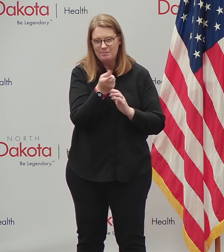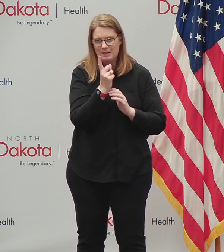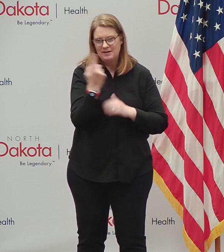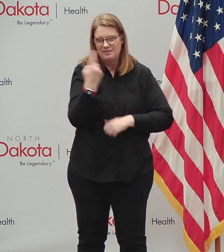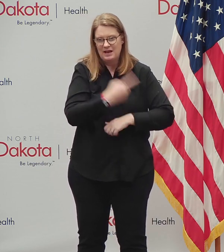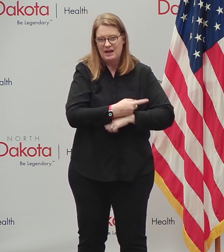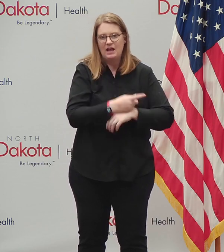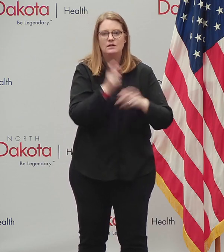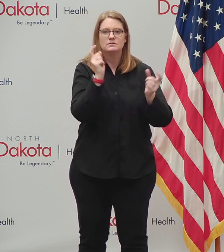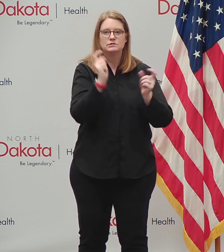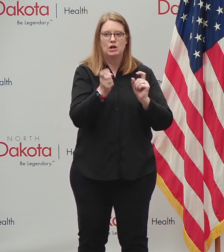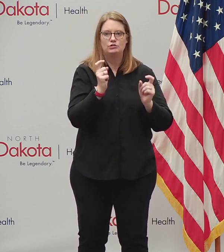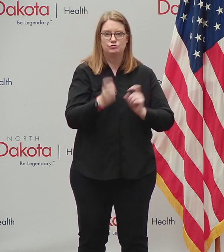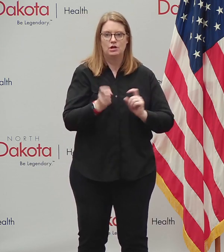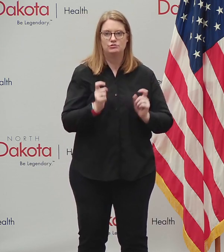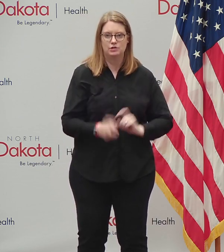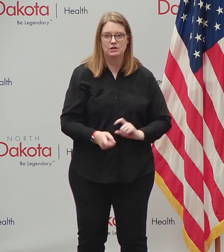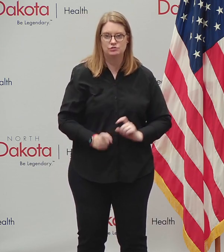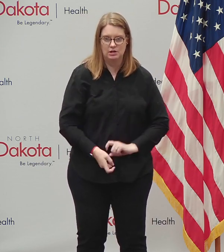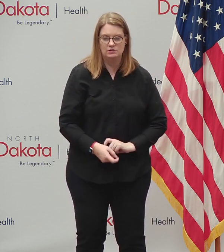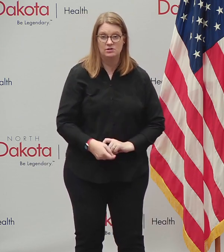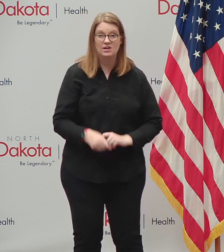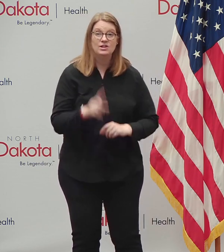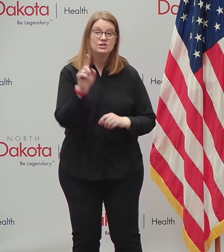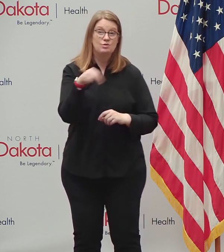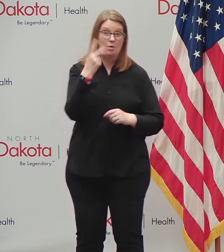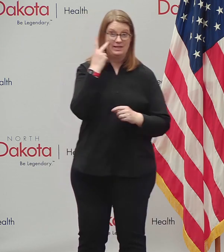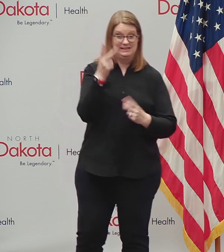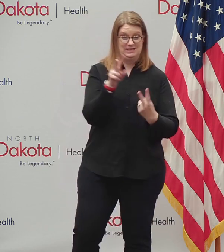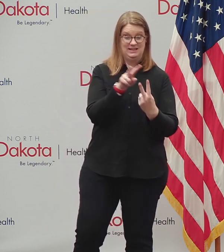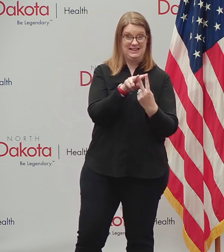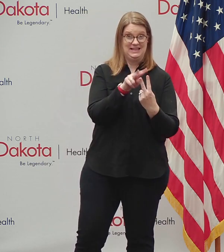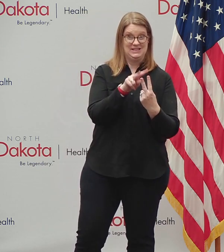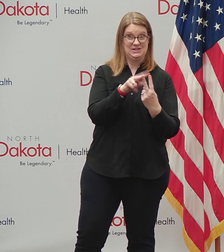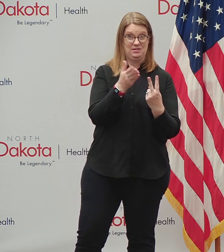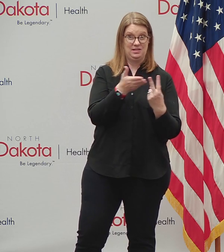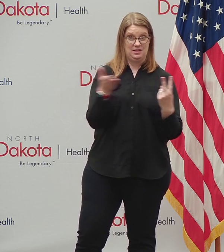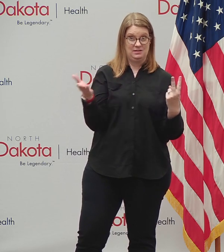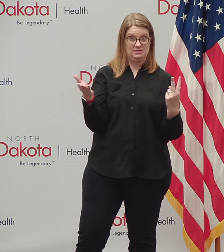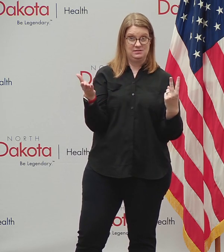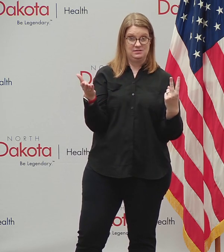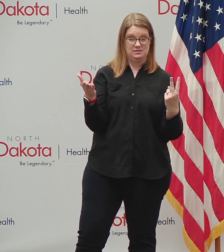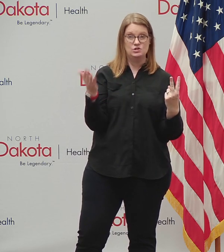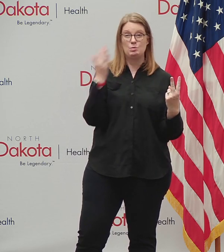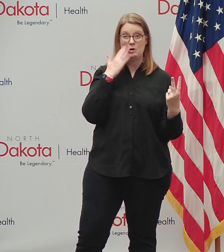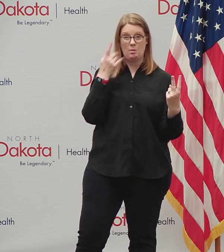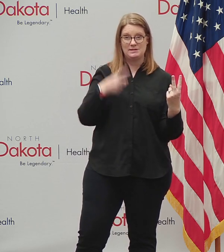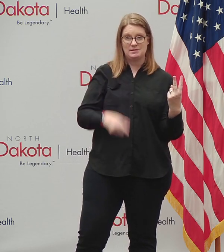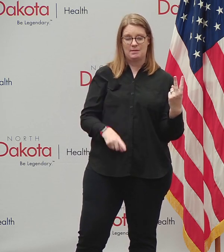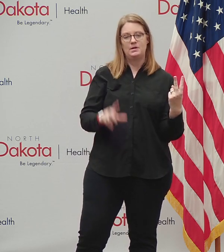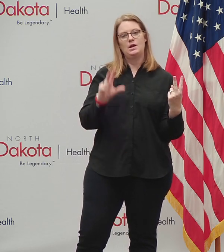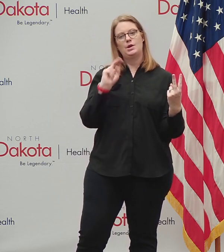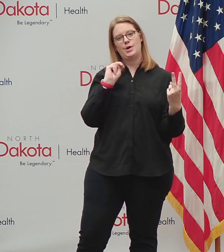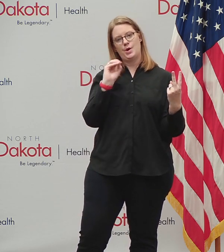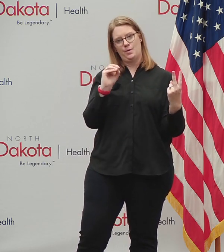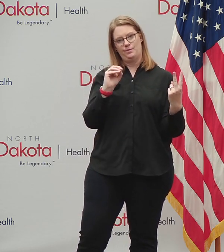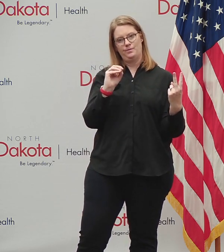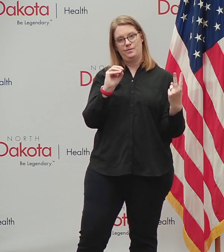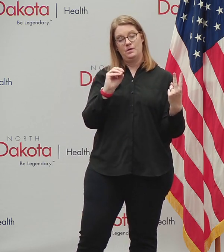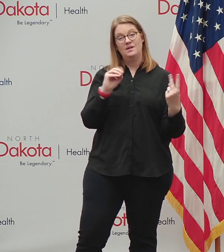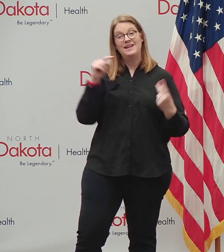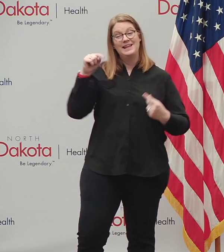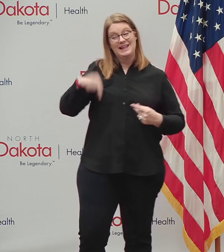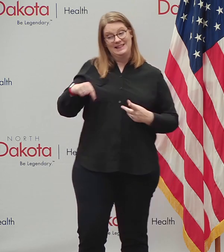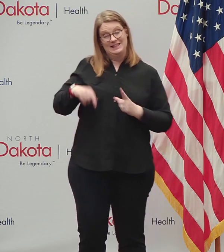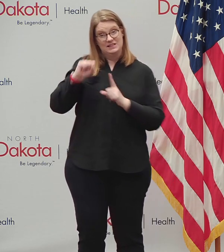day. To only look at these two measures at a point in time does not tell the whole story, especially in the environment we are in today.